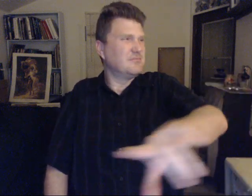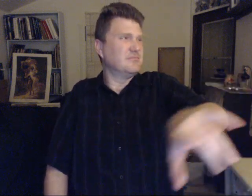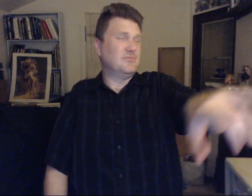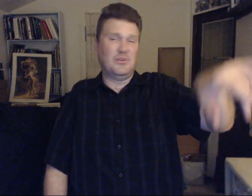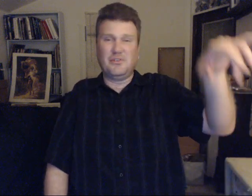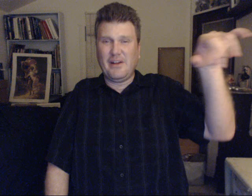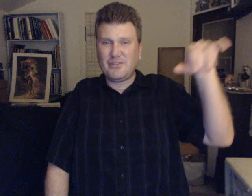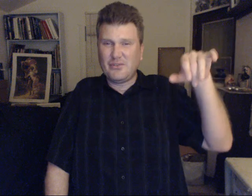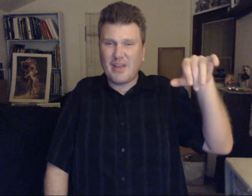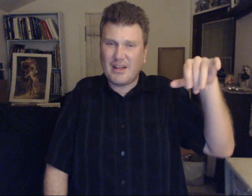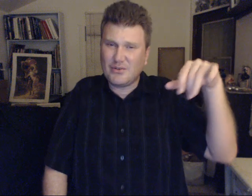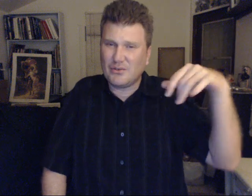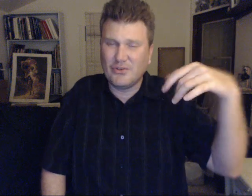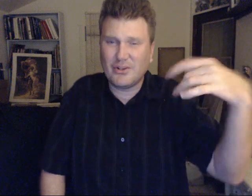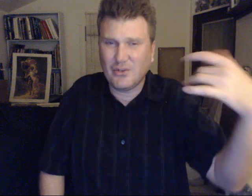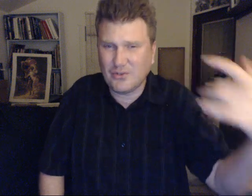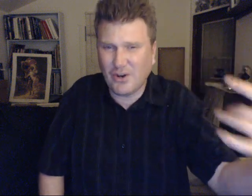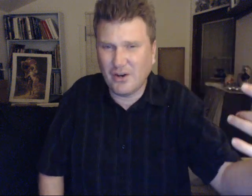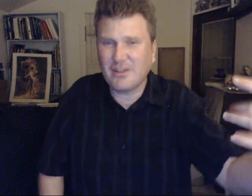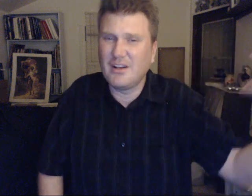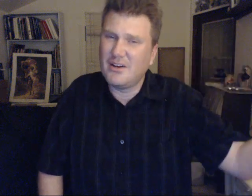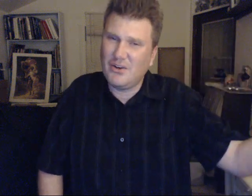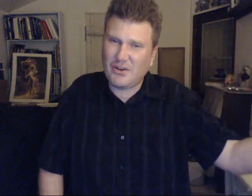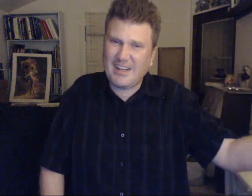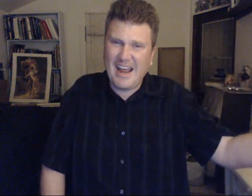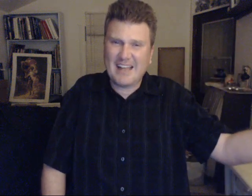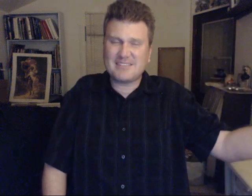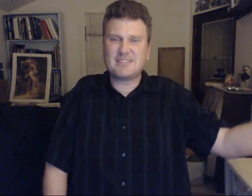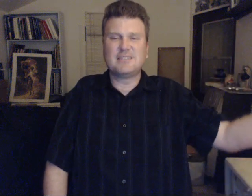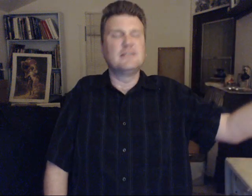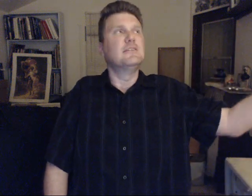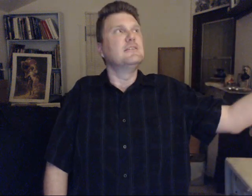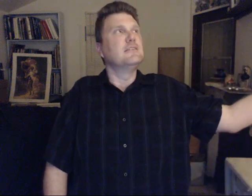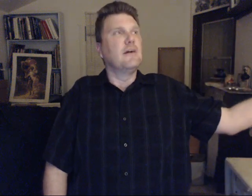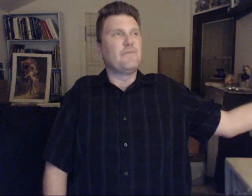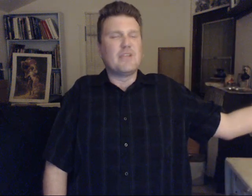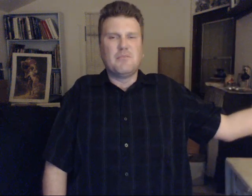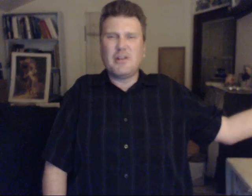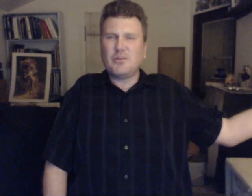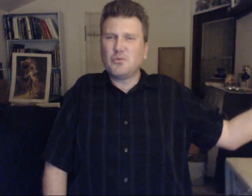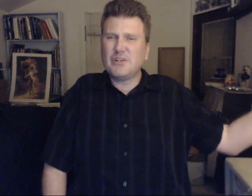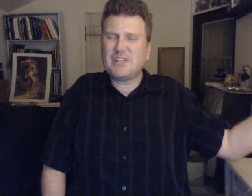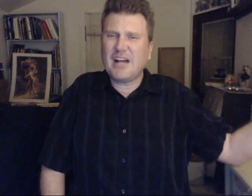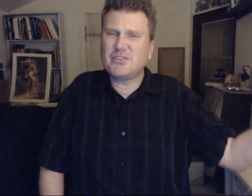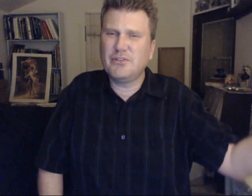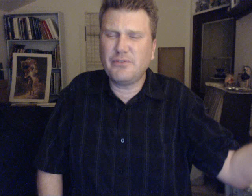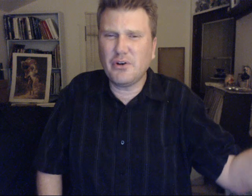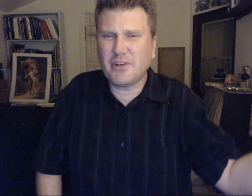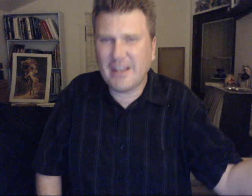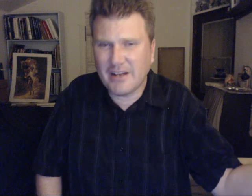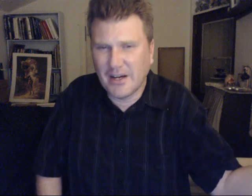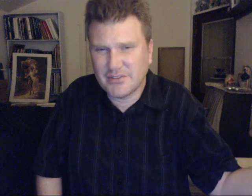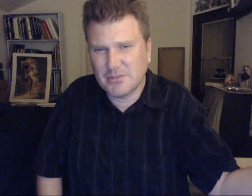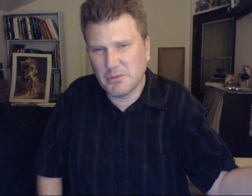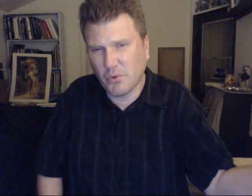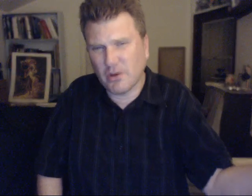You don't have to do that. You can look at your dog. Your cats. Many would wish. Actually. For your canines. be more.